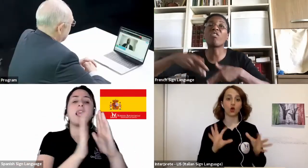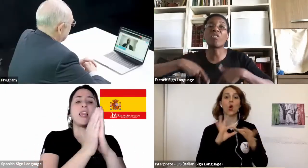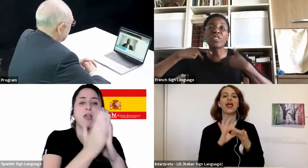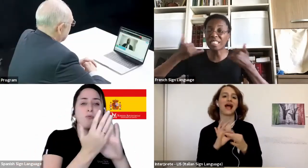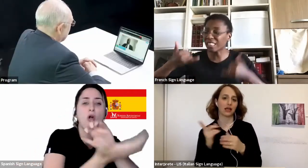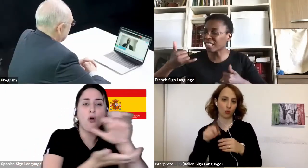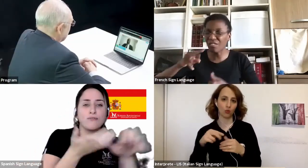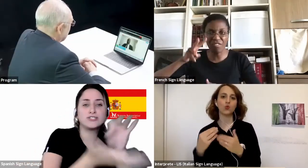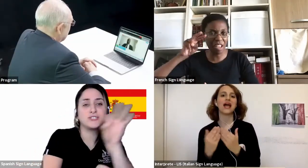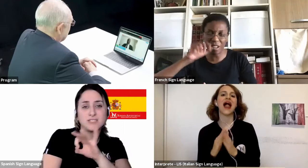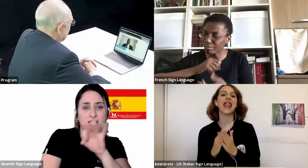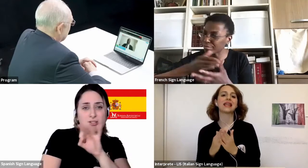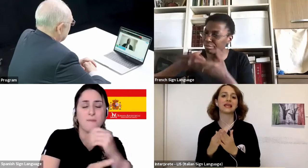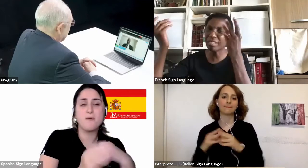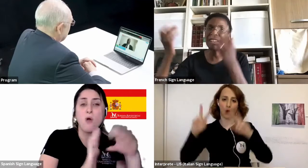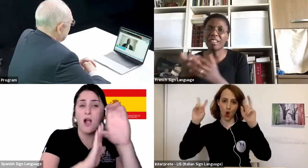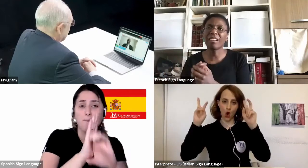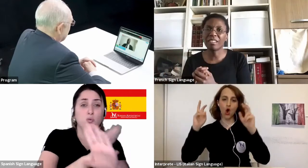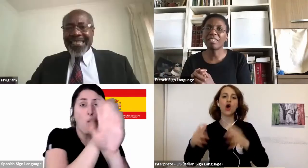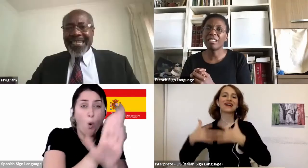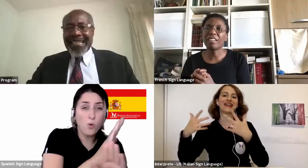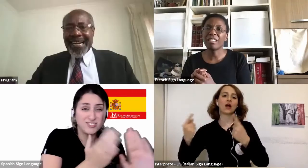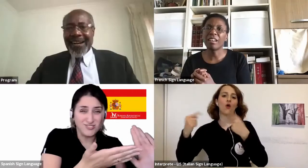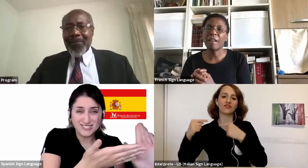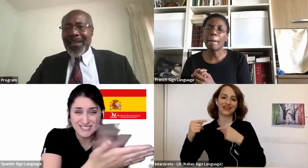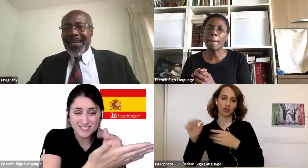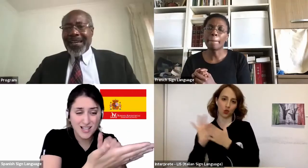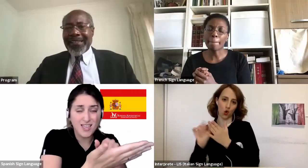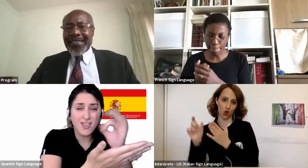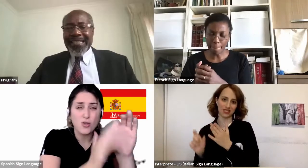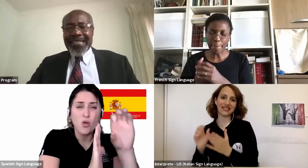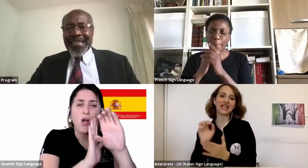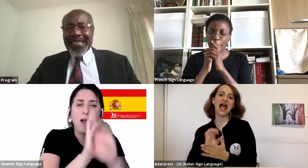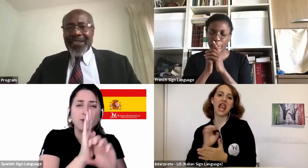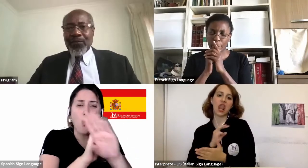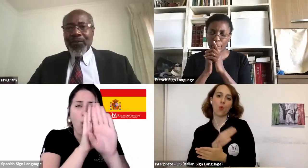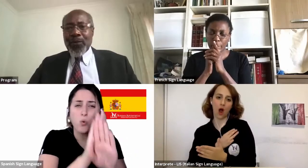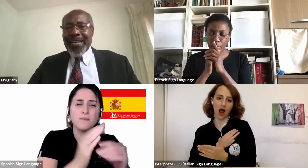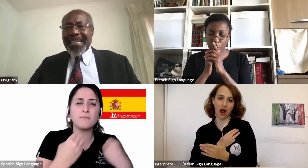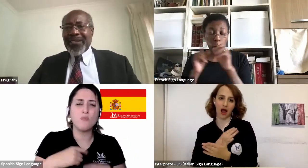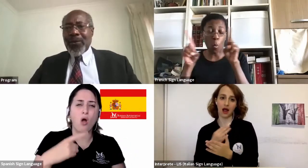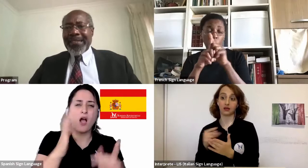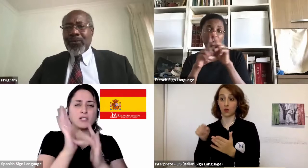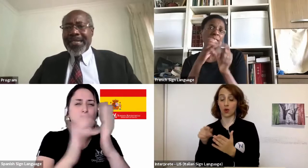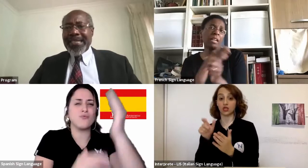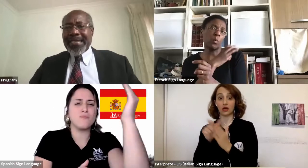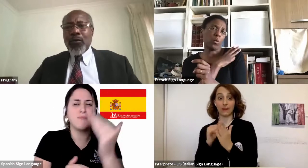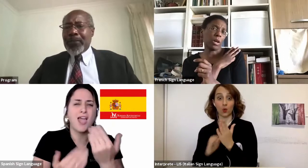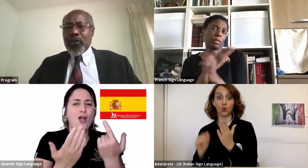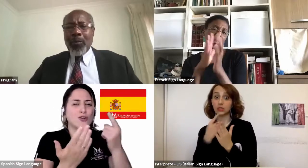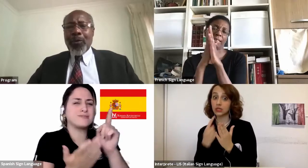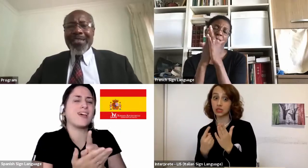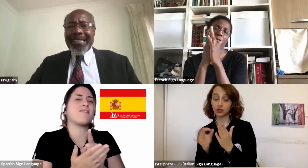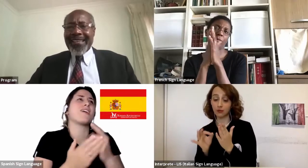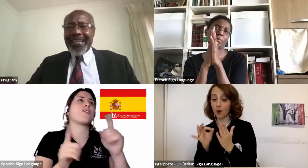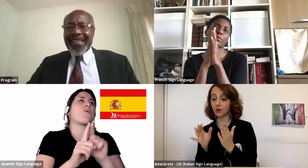when the Great Controversy is ended, when Christ has come, the destruction of the wicked, when there will